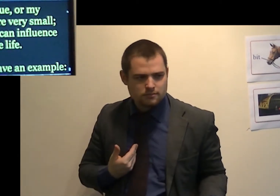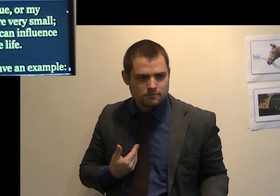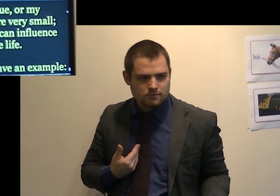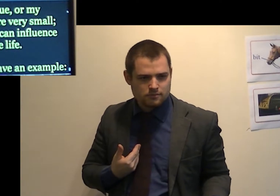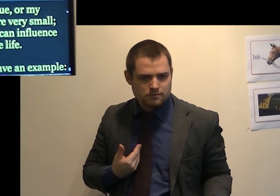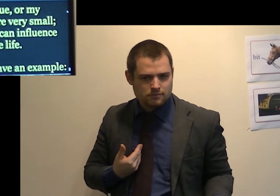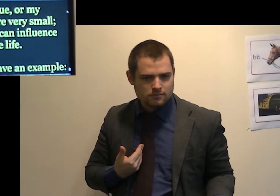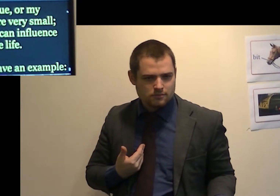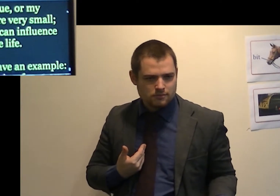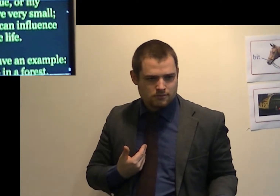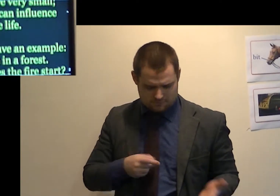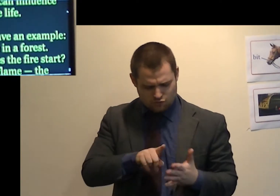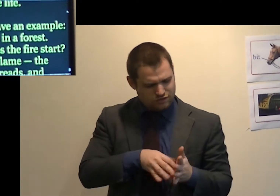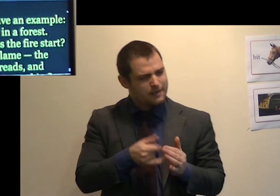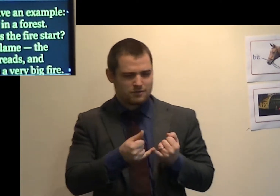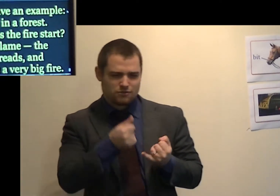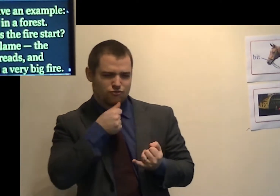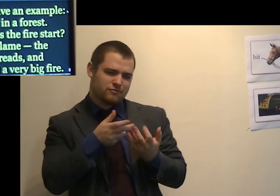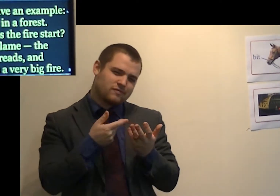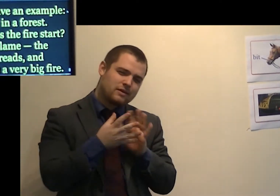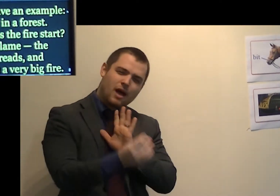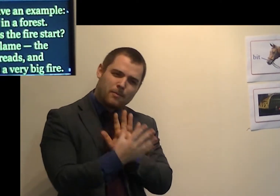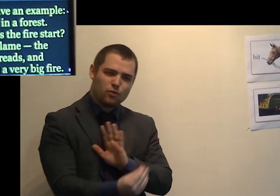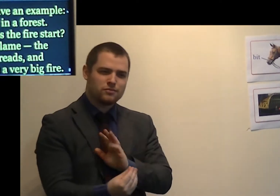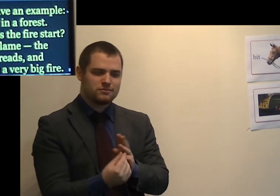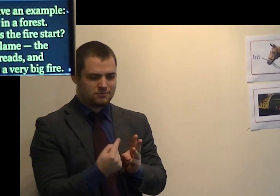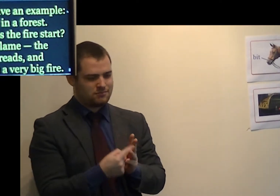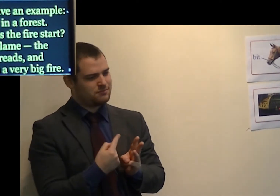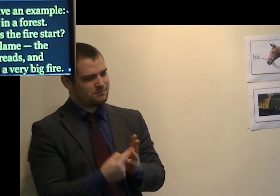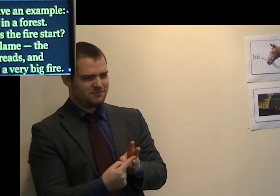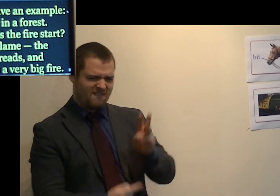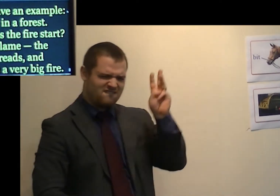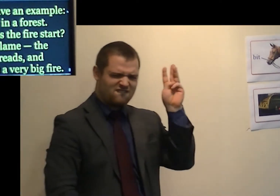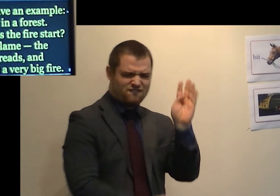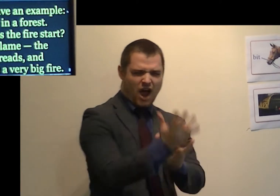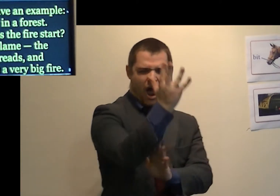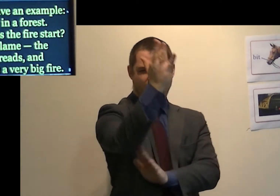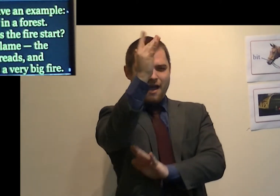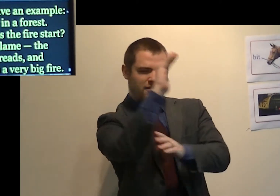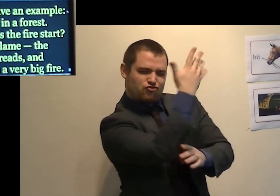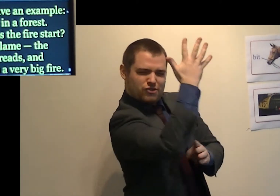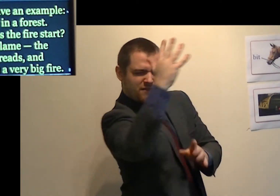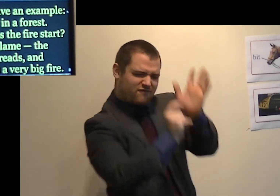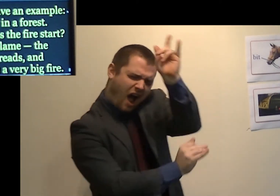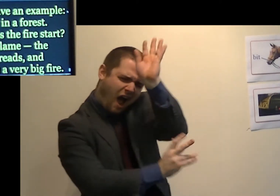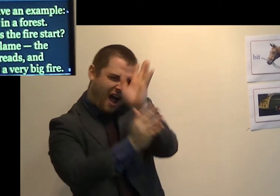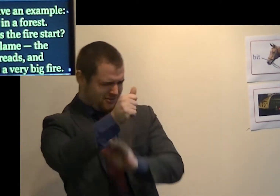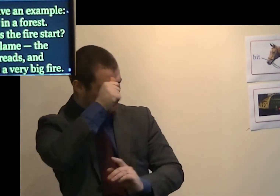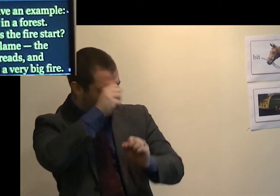James gave an example. A big fire in a forest. How